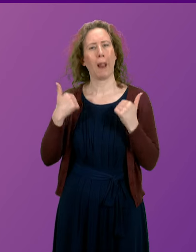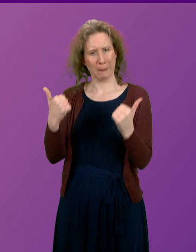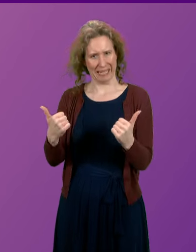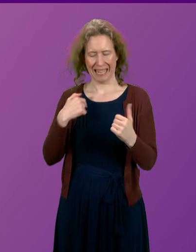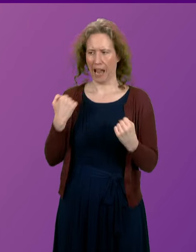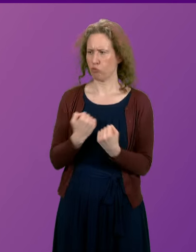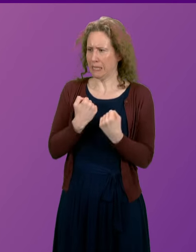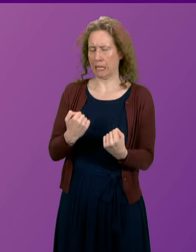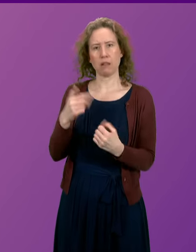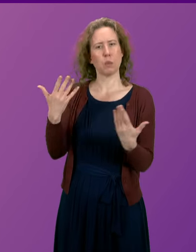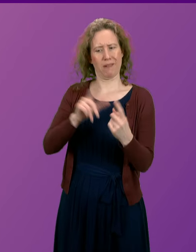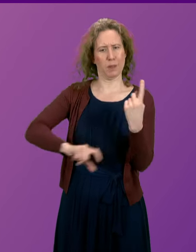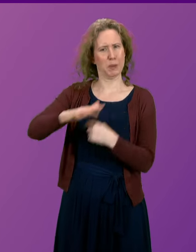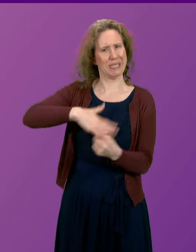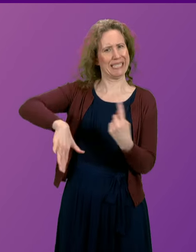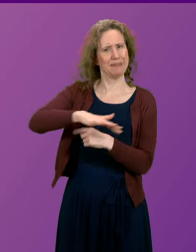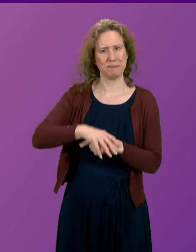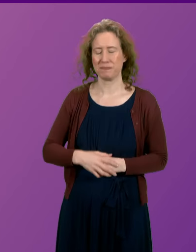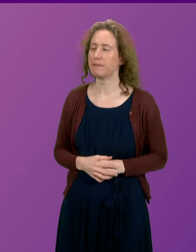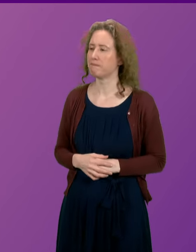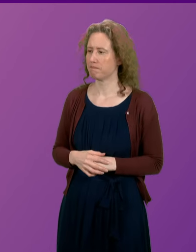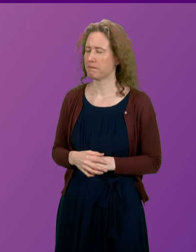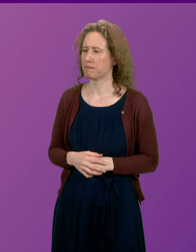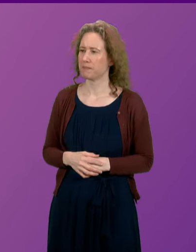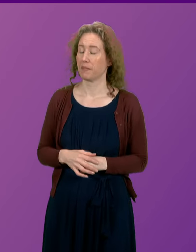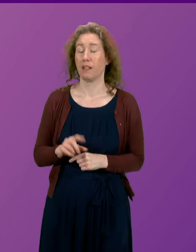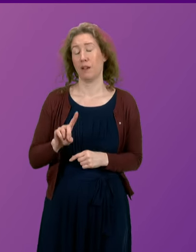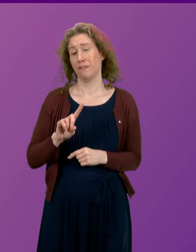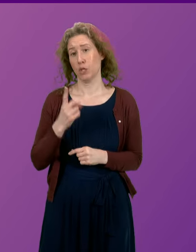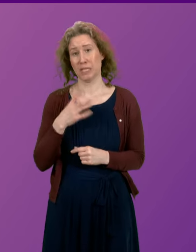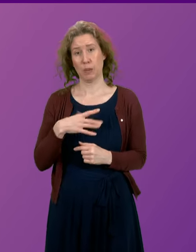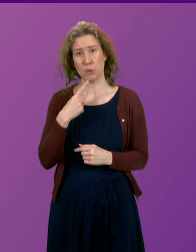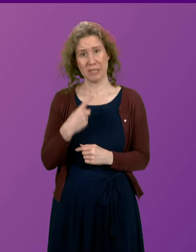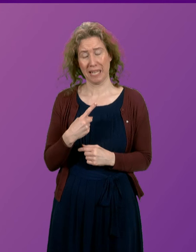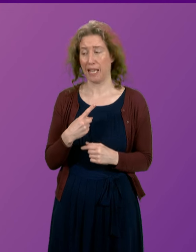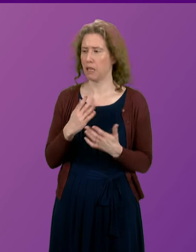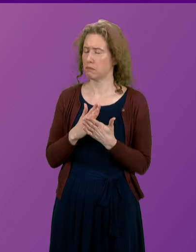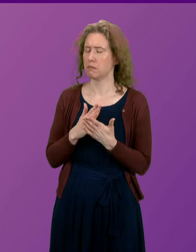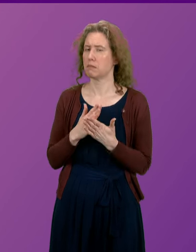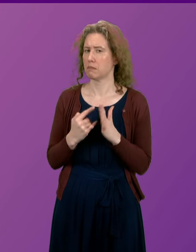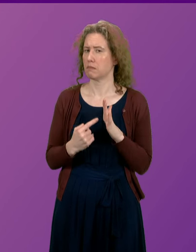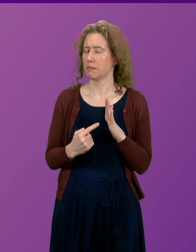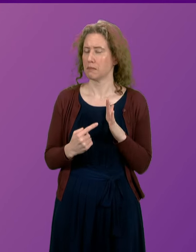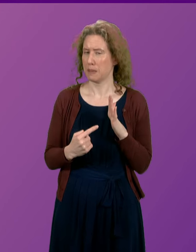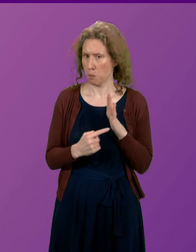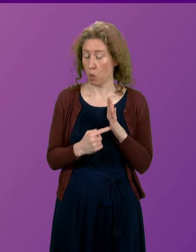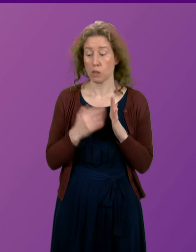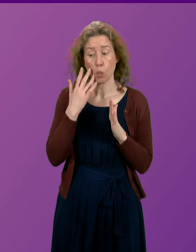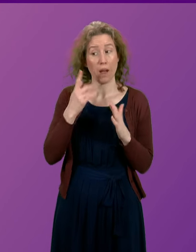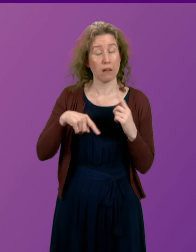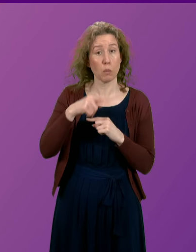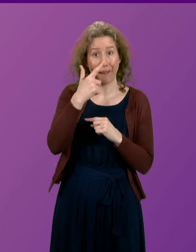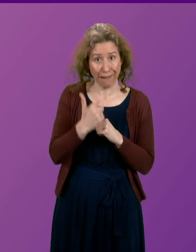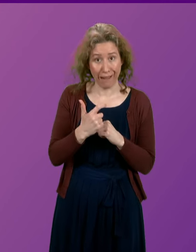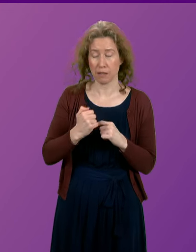resilience in the community? First Minister. The first thing I'd say is that there is an importance where we can for us all to